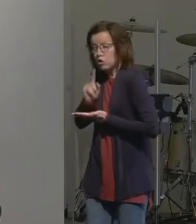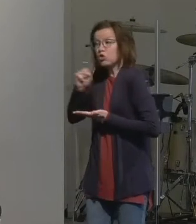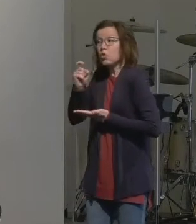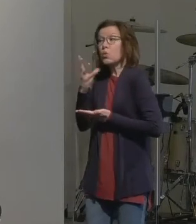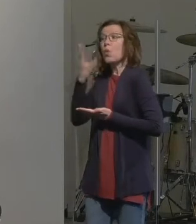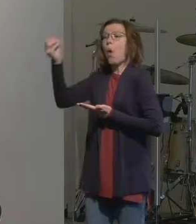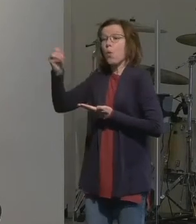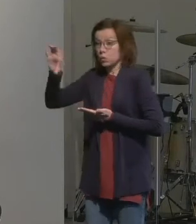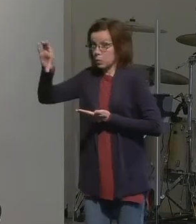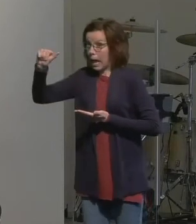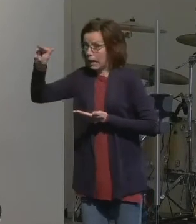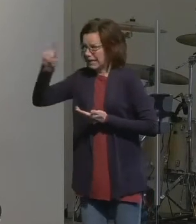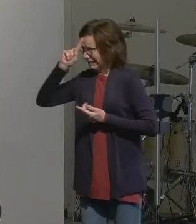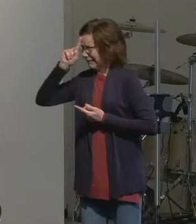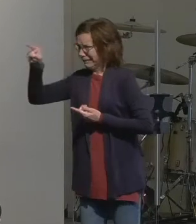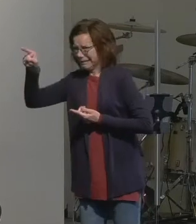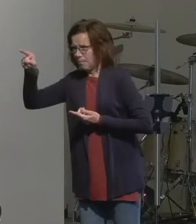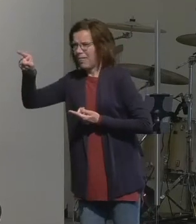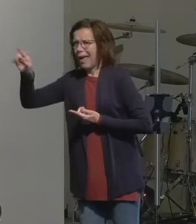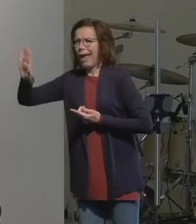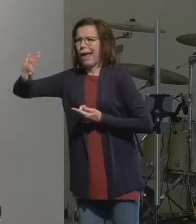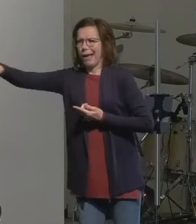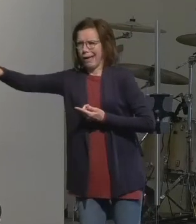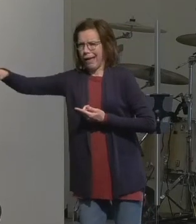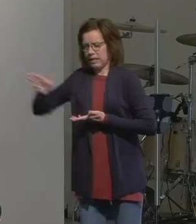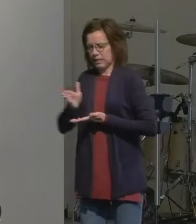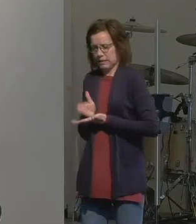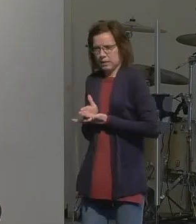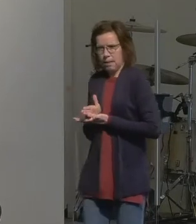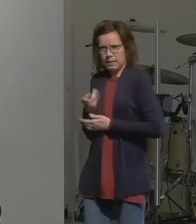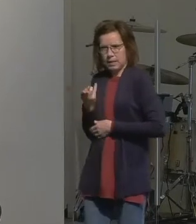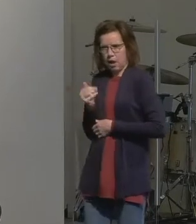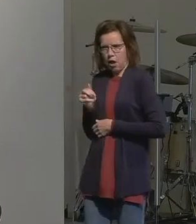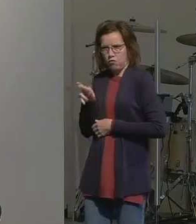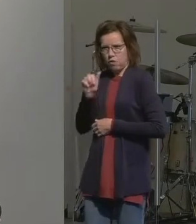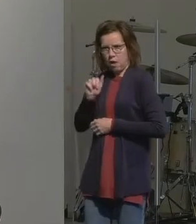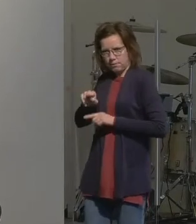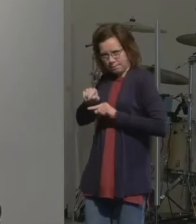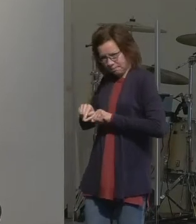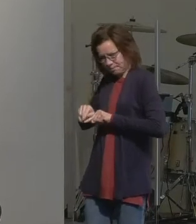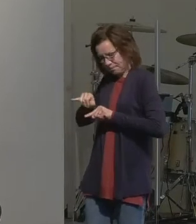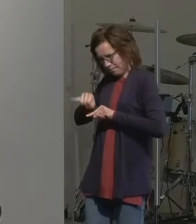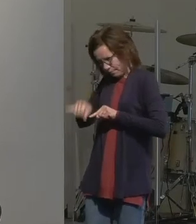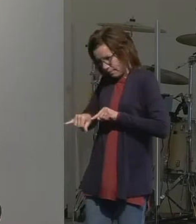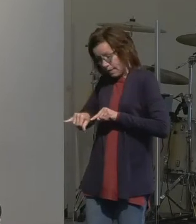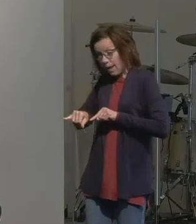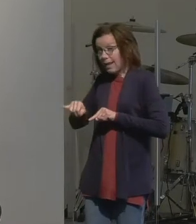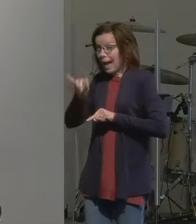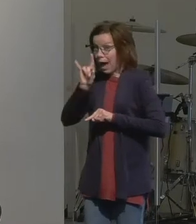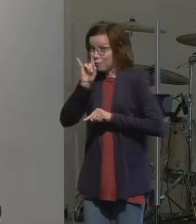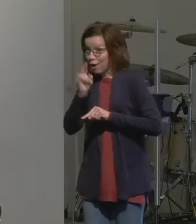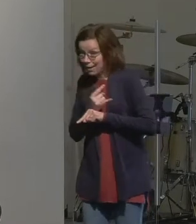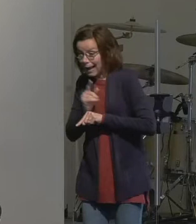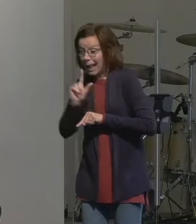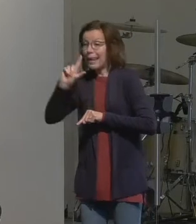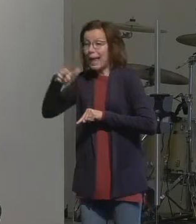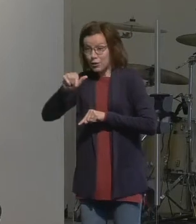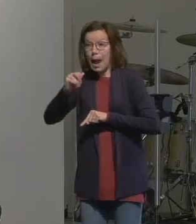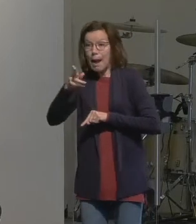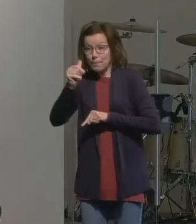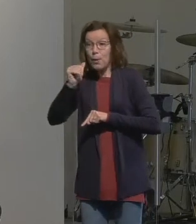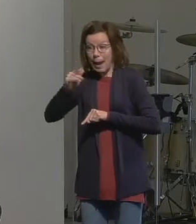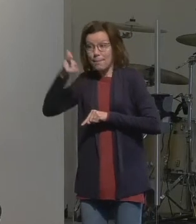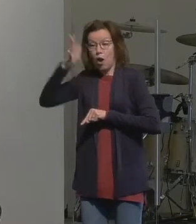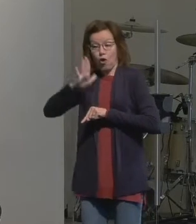know that? Now, the irony of that is Canaan is the land that God will send Abram to, but in route, sometimes